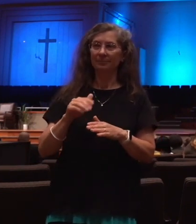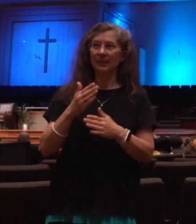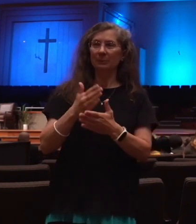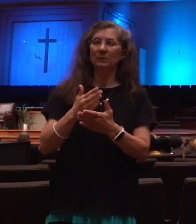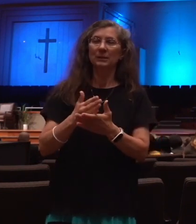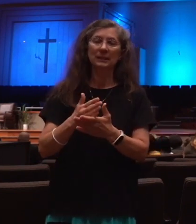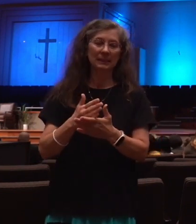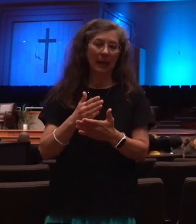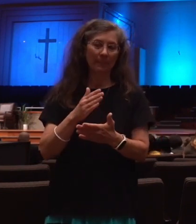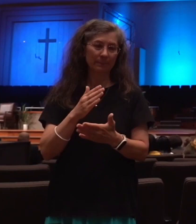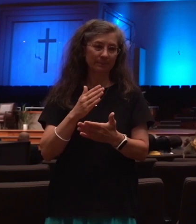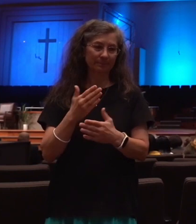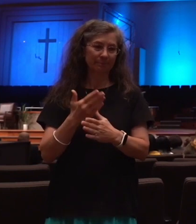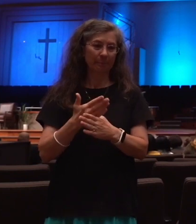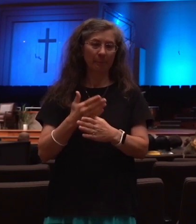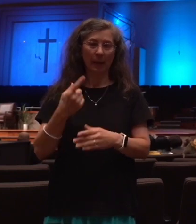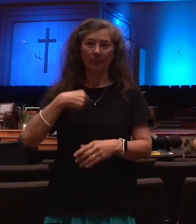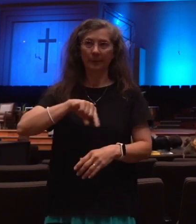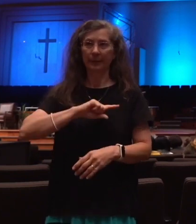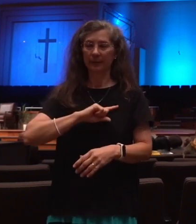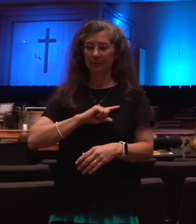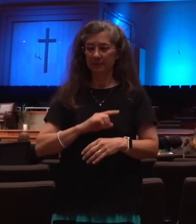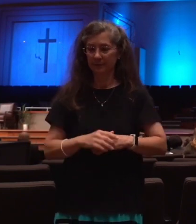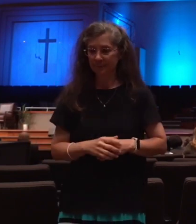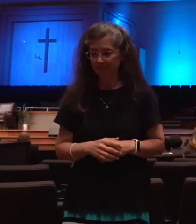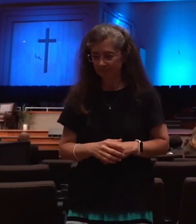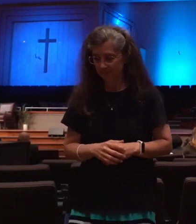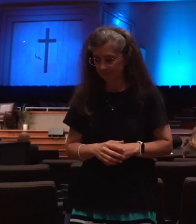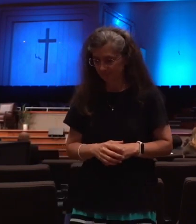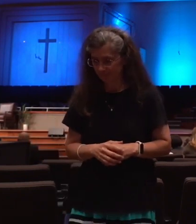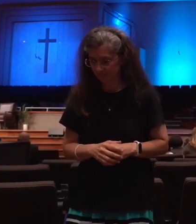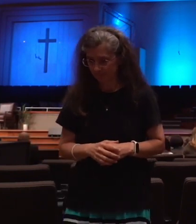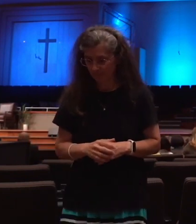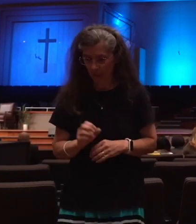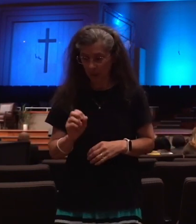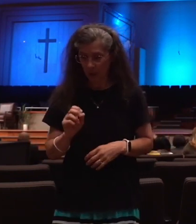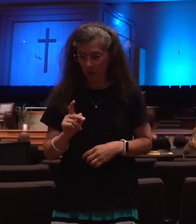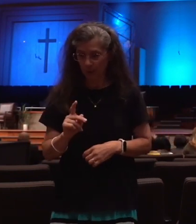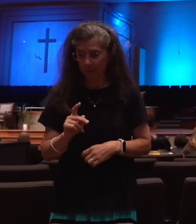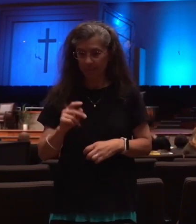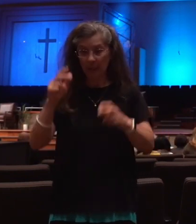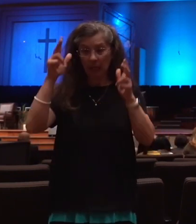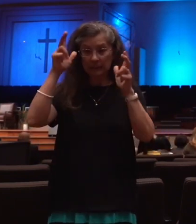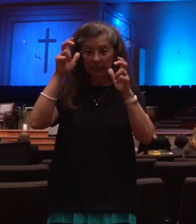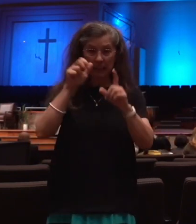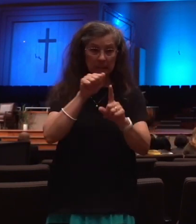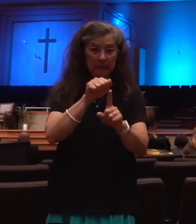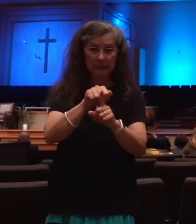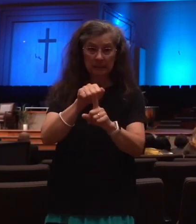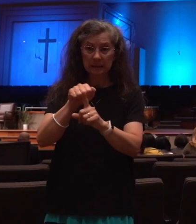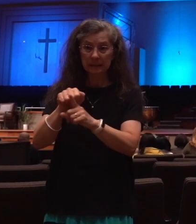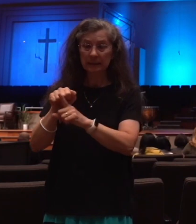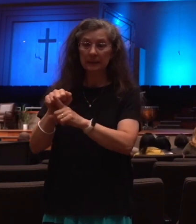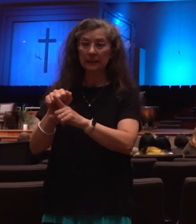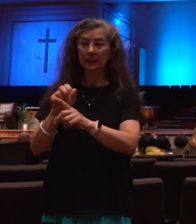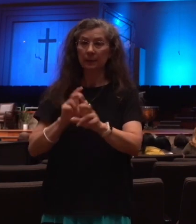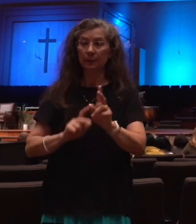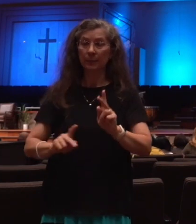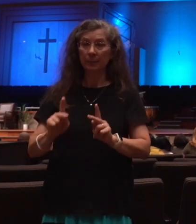So let's look here at the deception of Satan. We see it in Revelation chapter 13, verse 4. says, they worshiped the dragon,